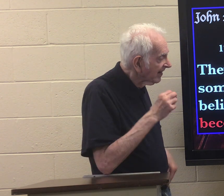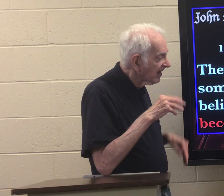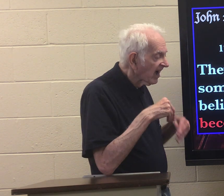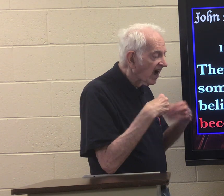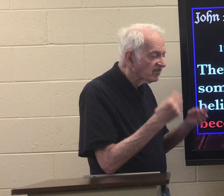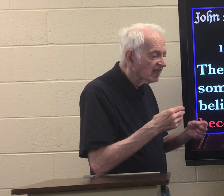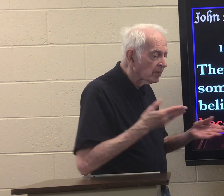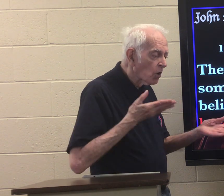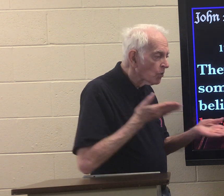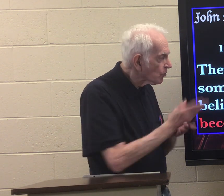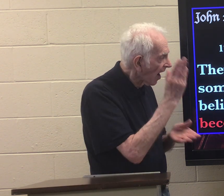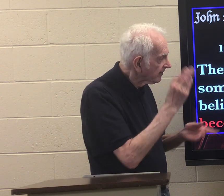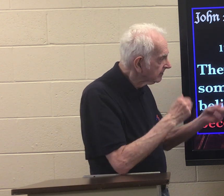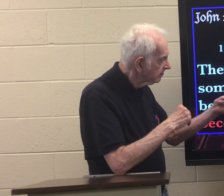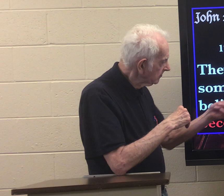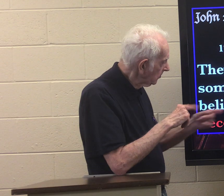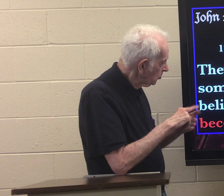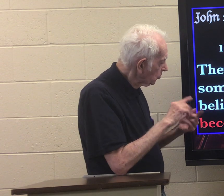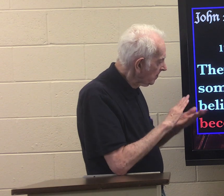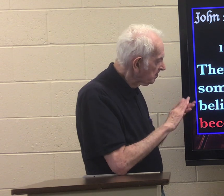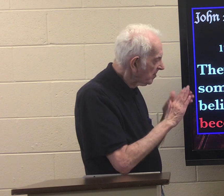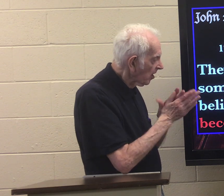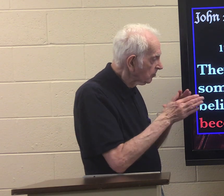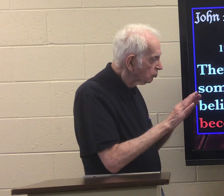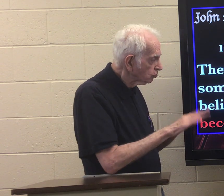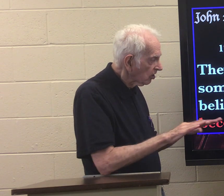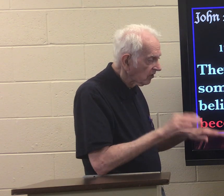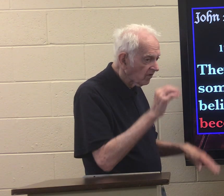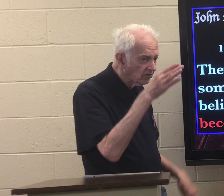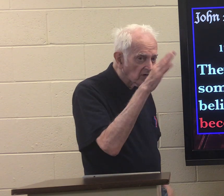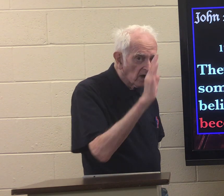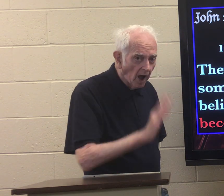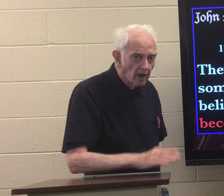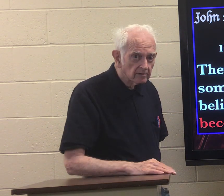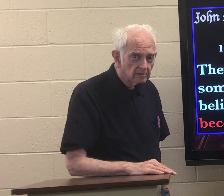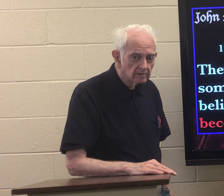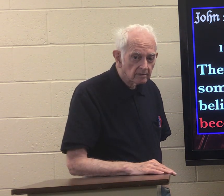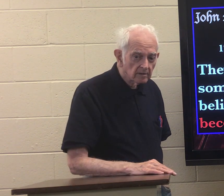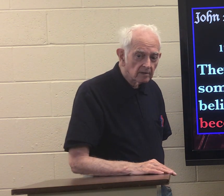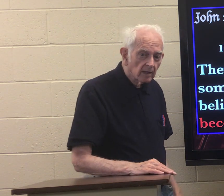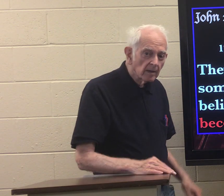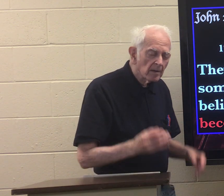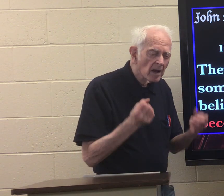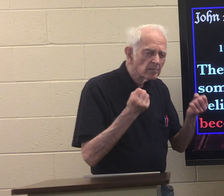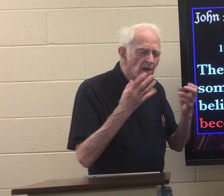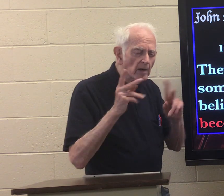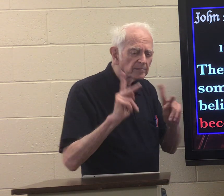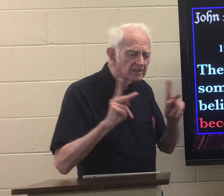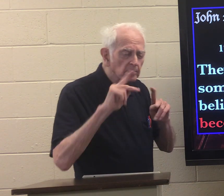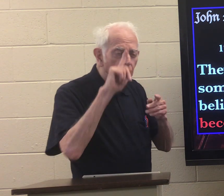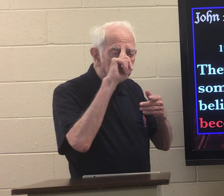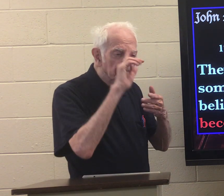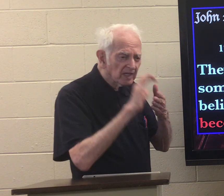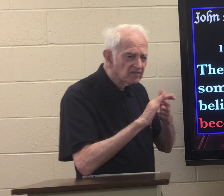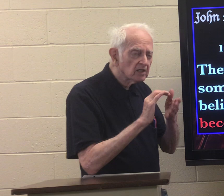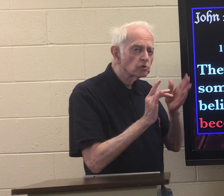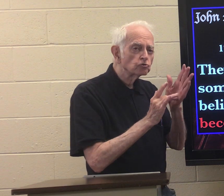he gave them the right to become children of God many people believe